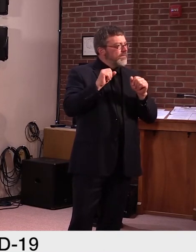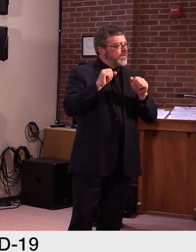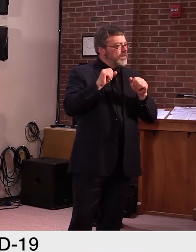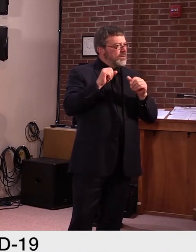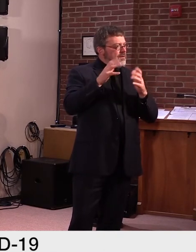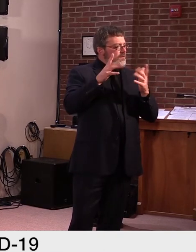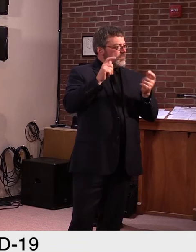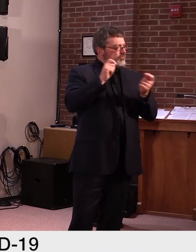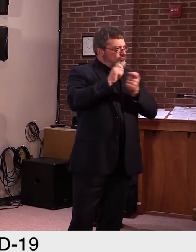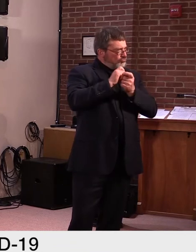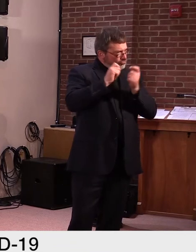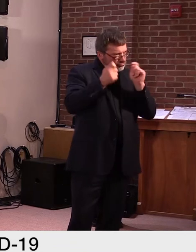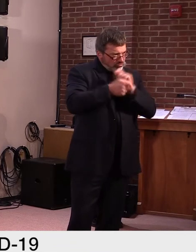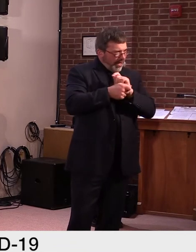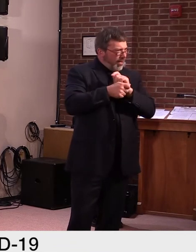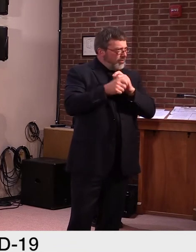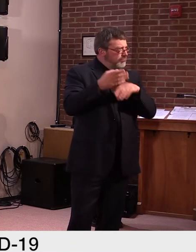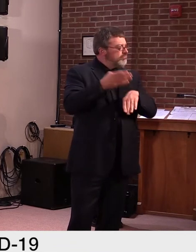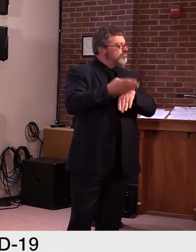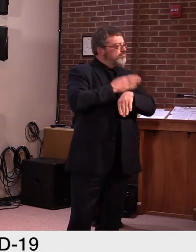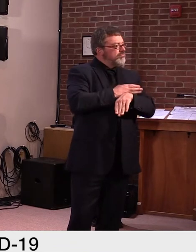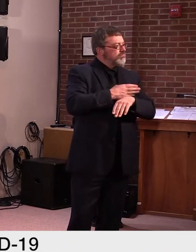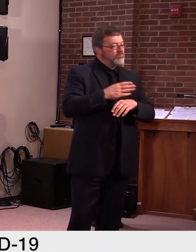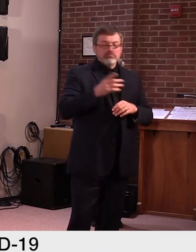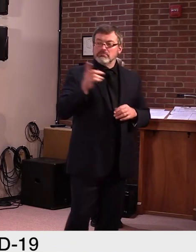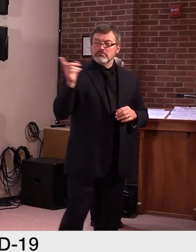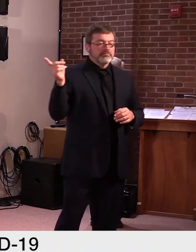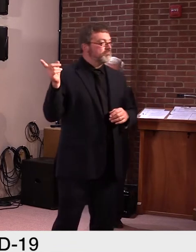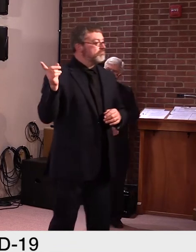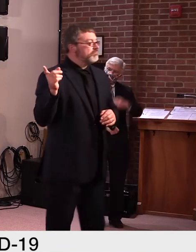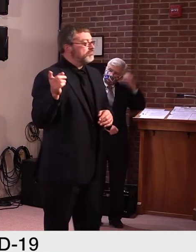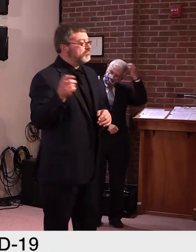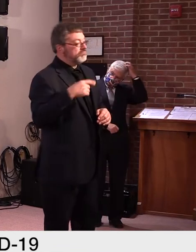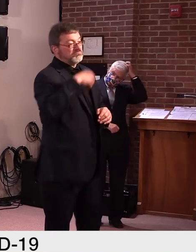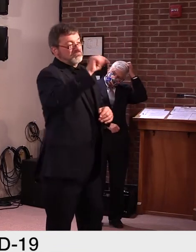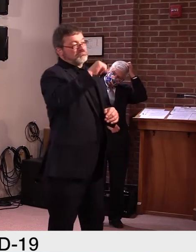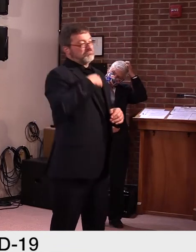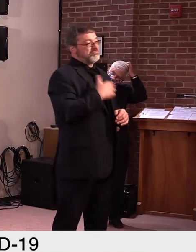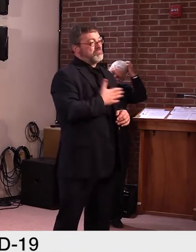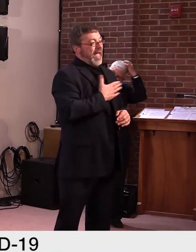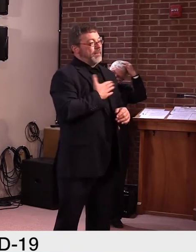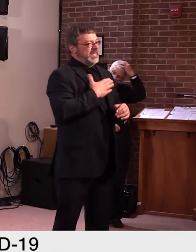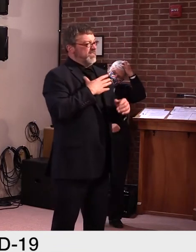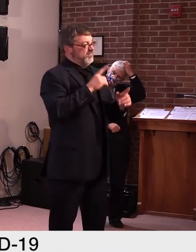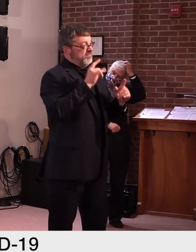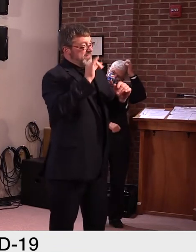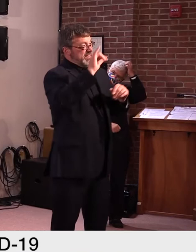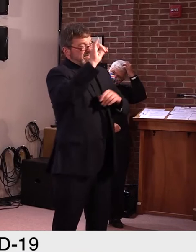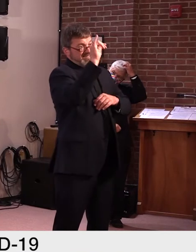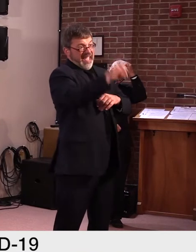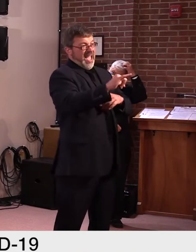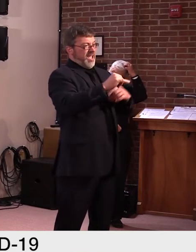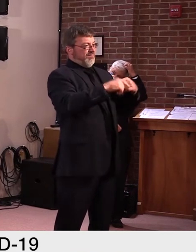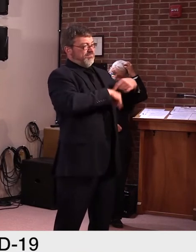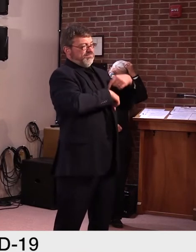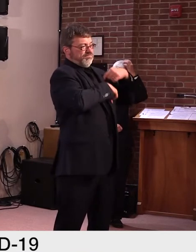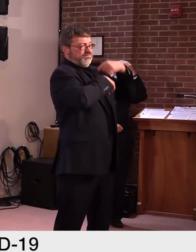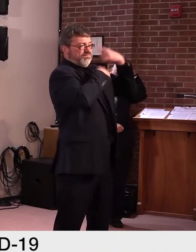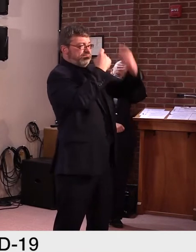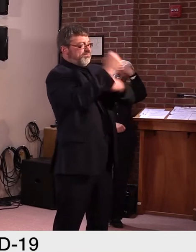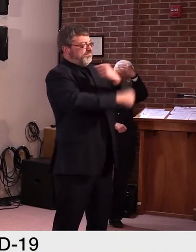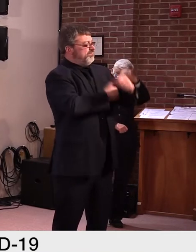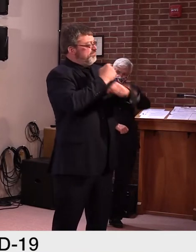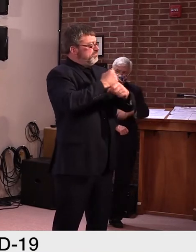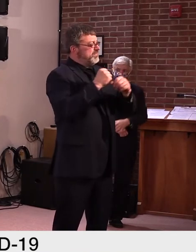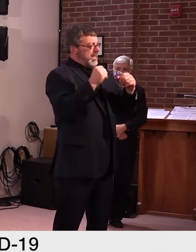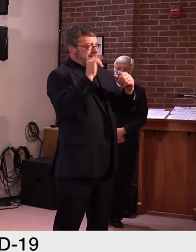been quite clear. I've been quite clear over the last, uh, number of years. I think that, uh, the trails should be exempt from act two 50. And this was